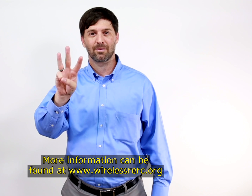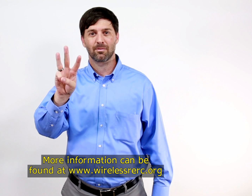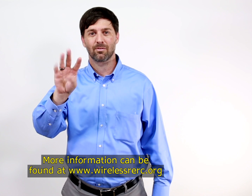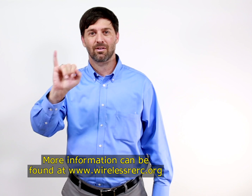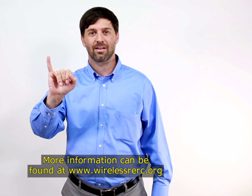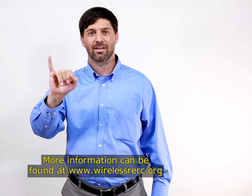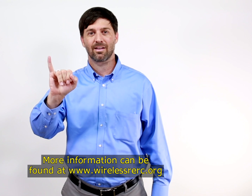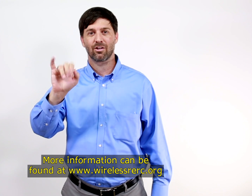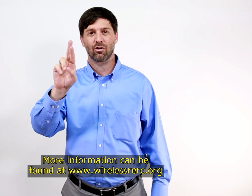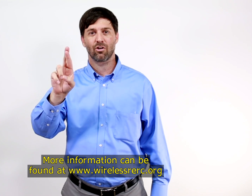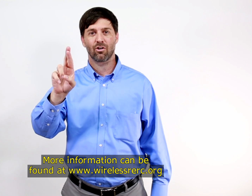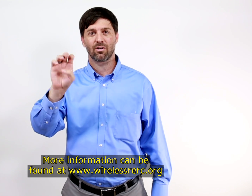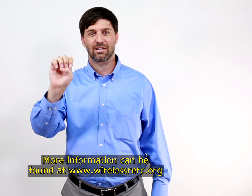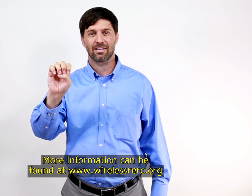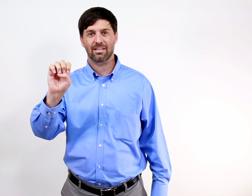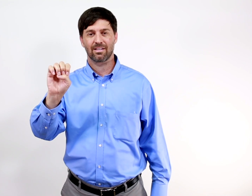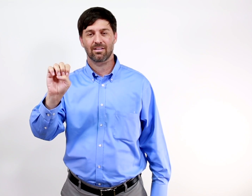r c dot o r g